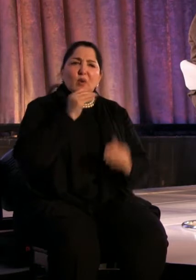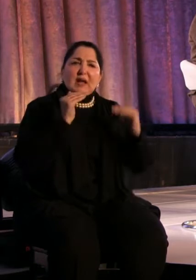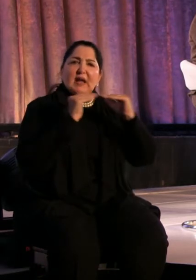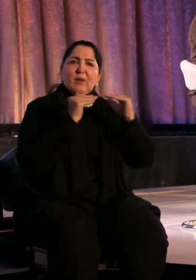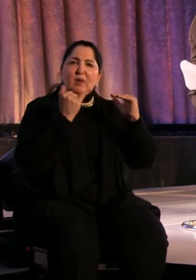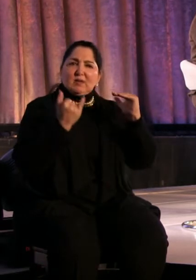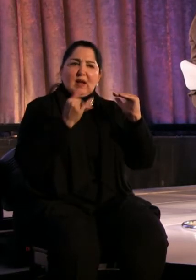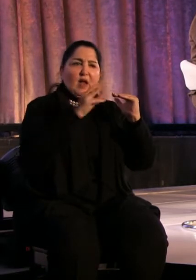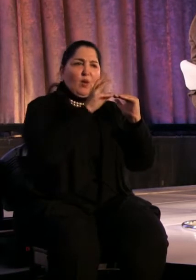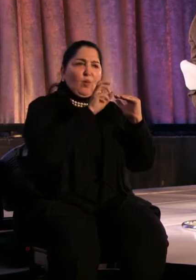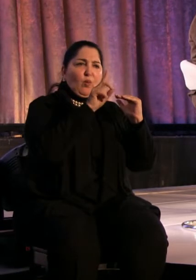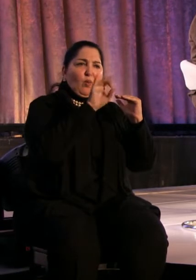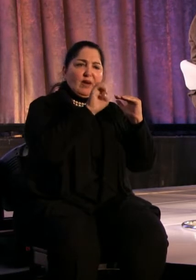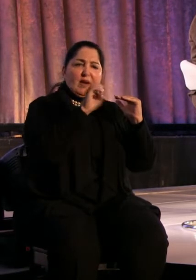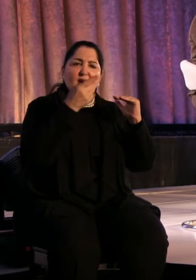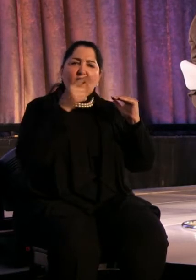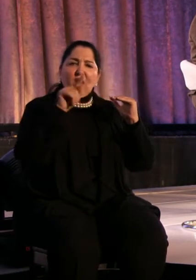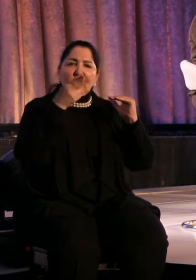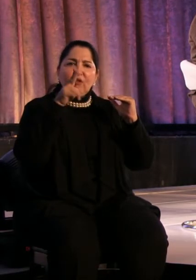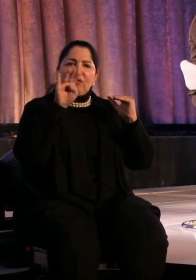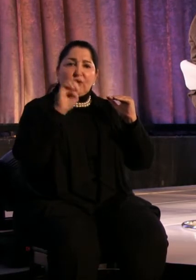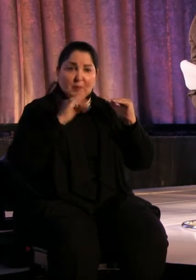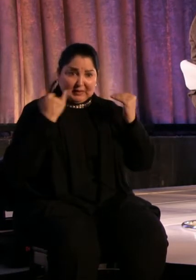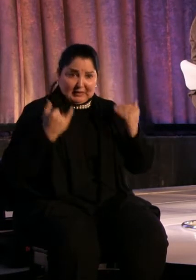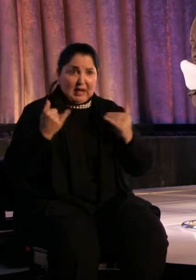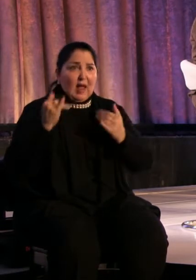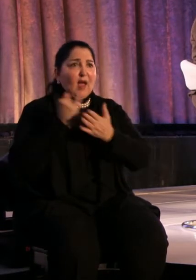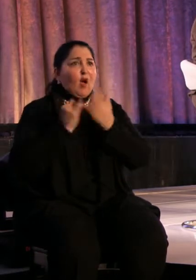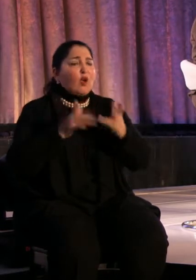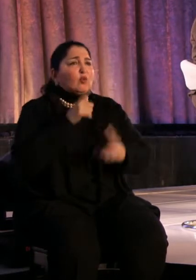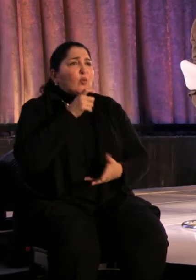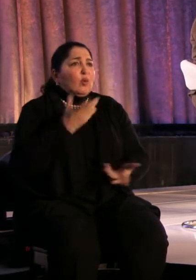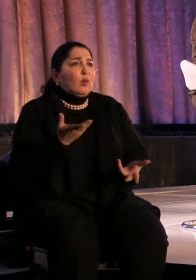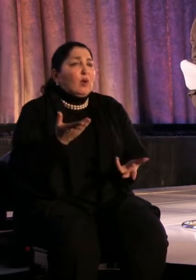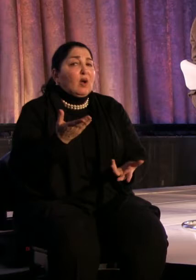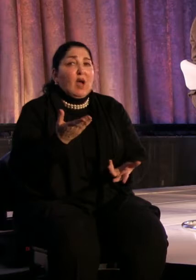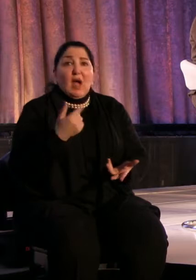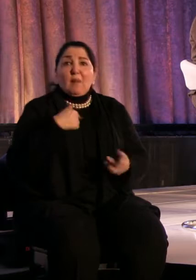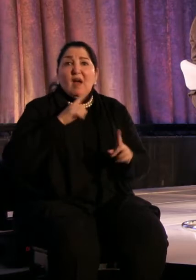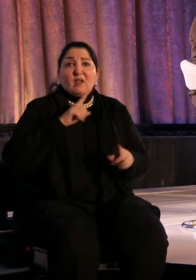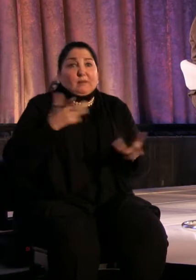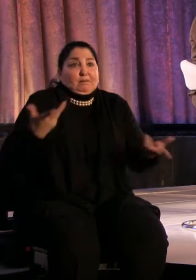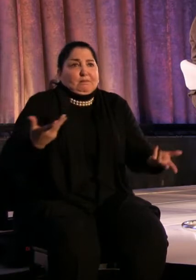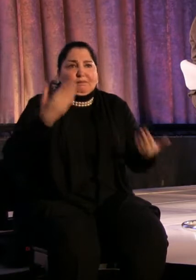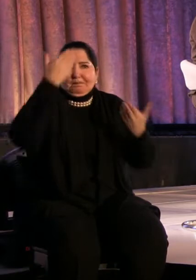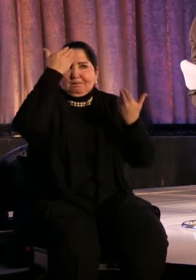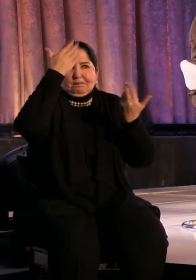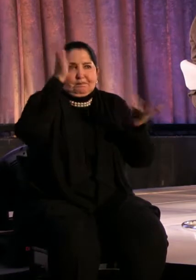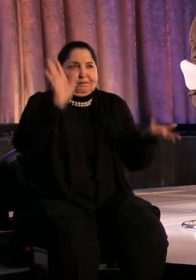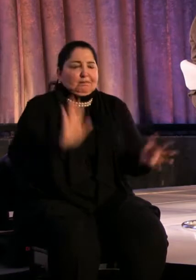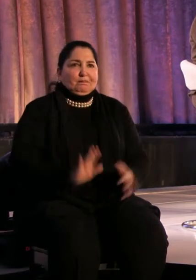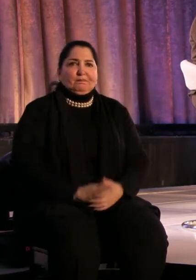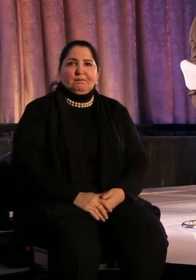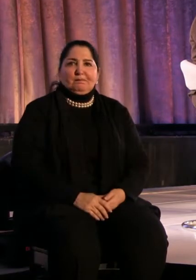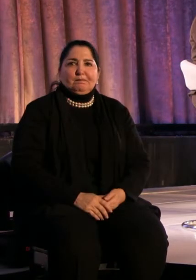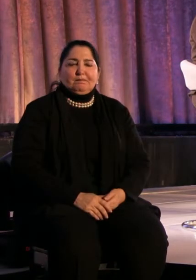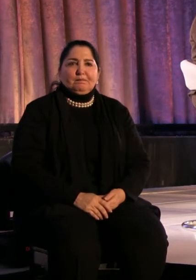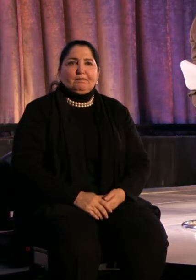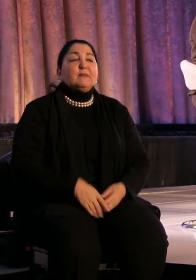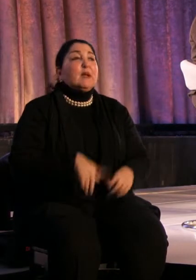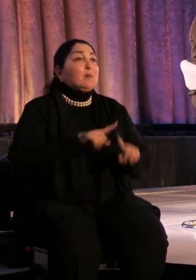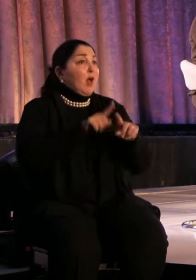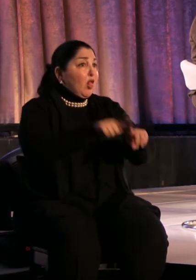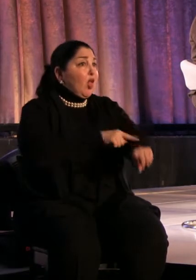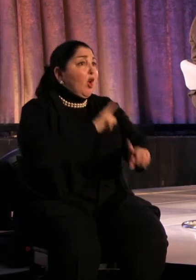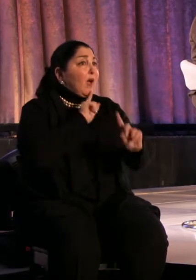And the short answer is that I really don't know. The longer answer is that I think